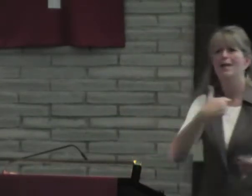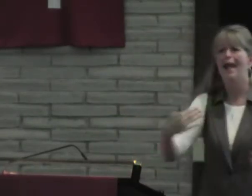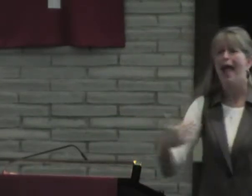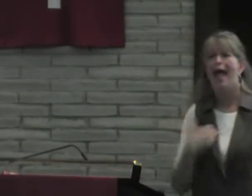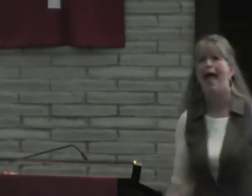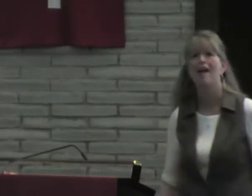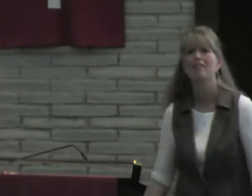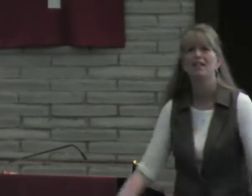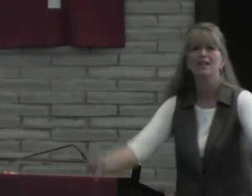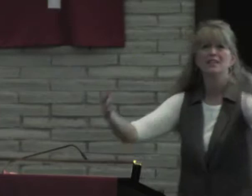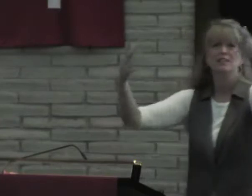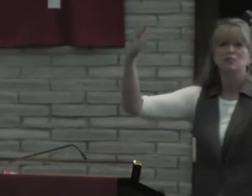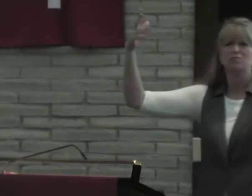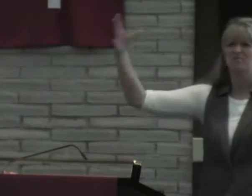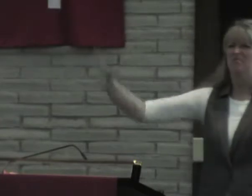So why can't we have